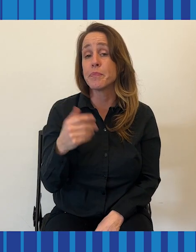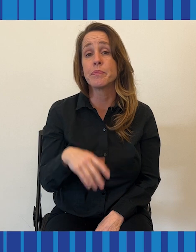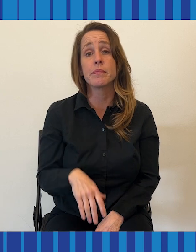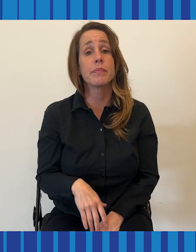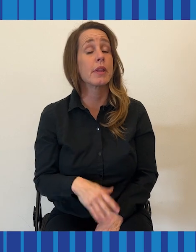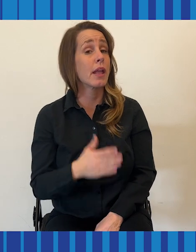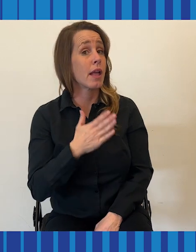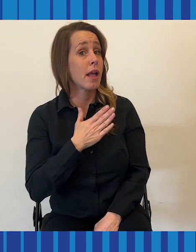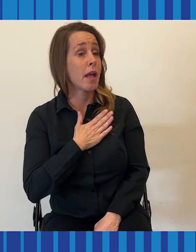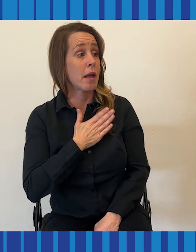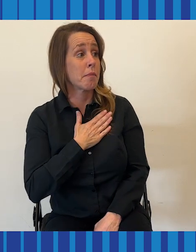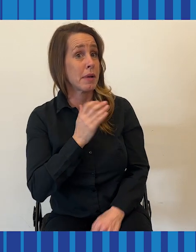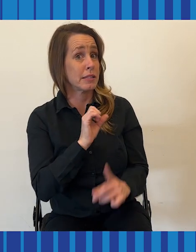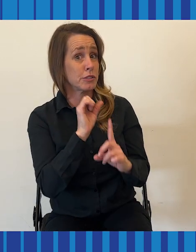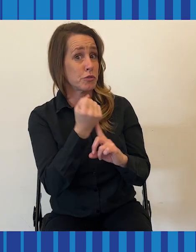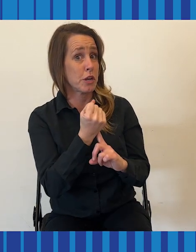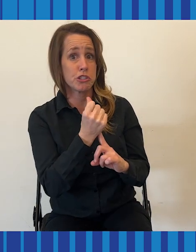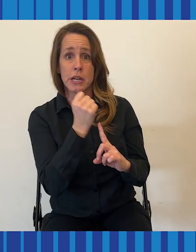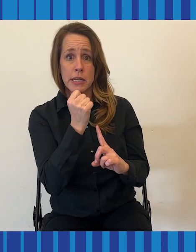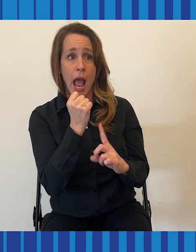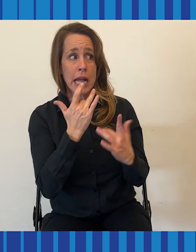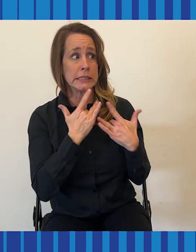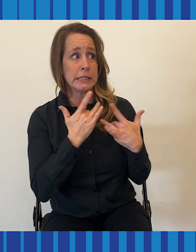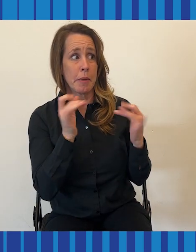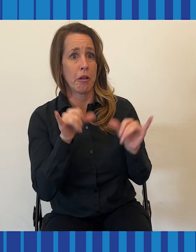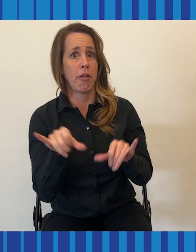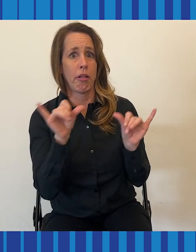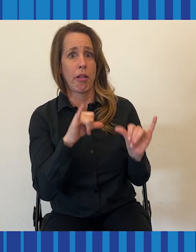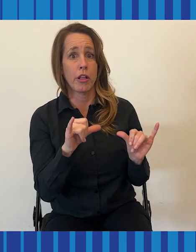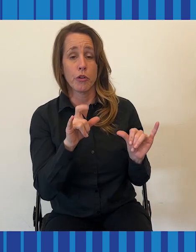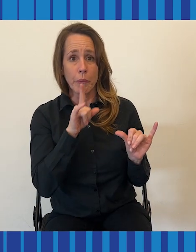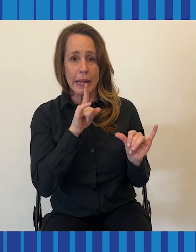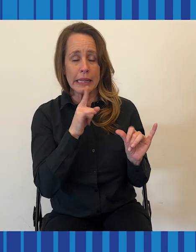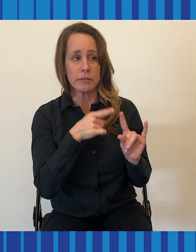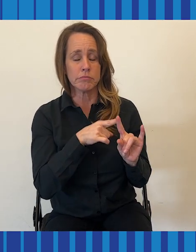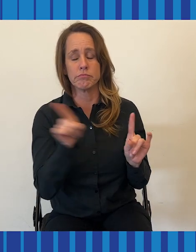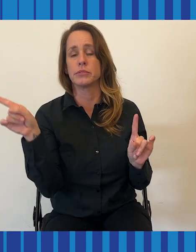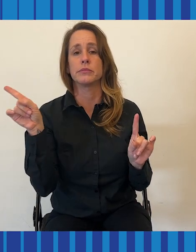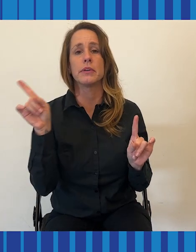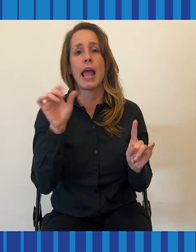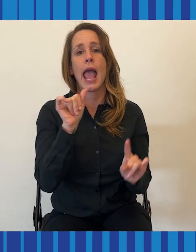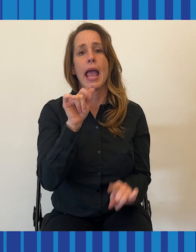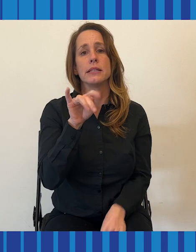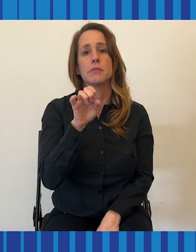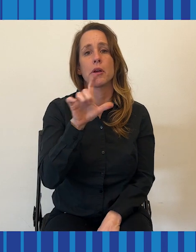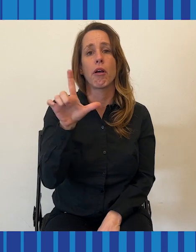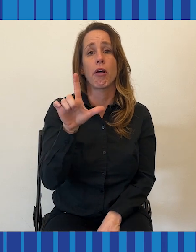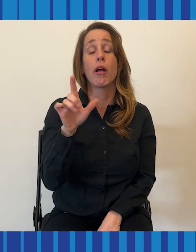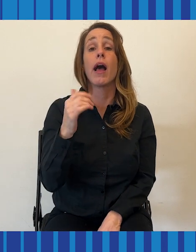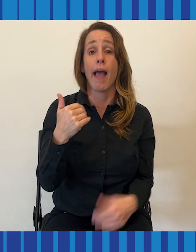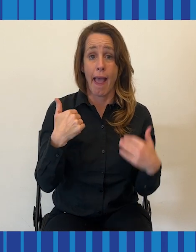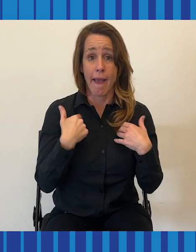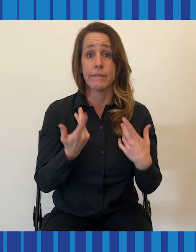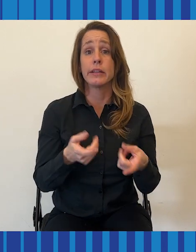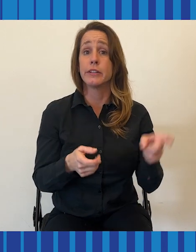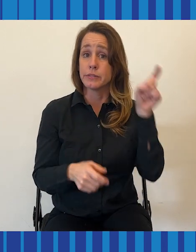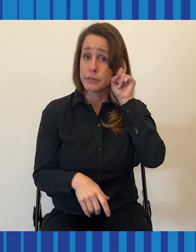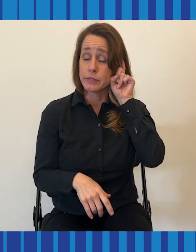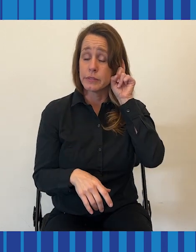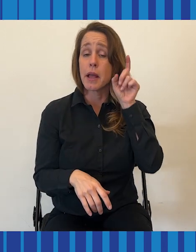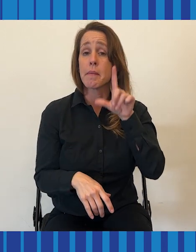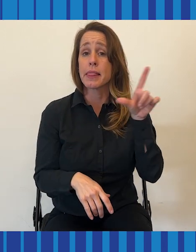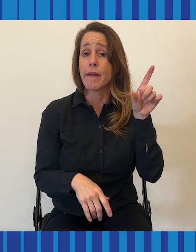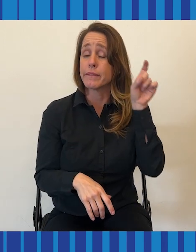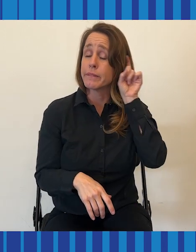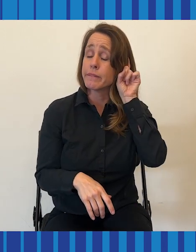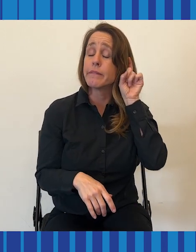My situation is not typical. It is very atypical. I do wear a hearing aid in my left ear, and